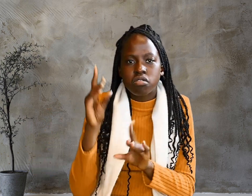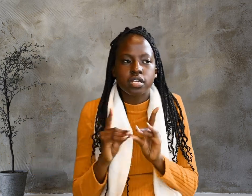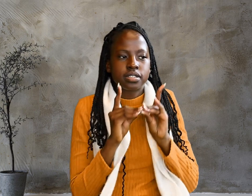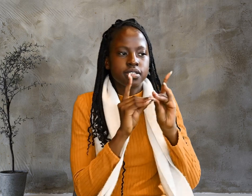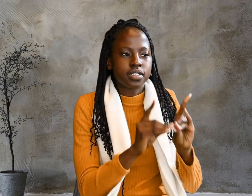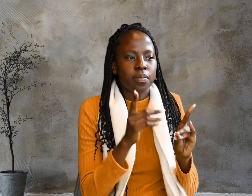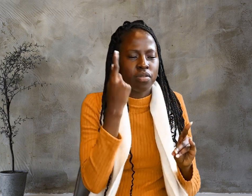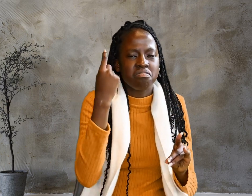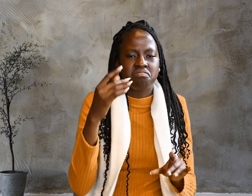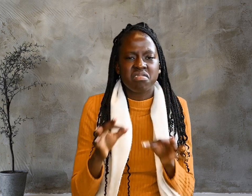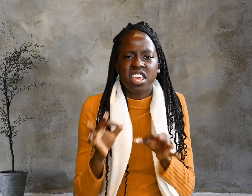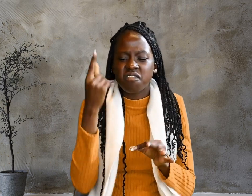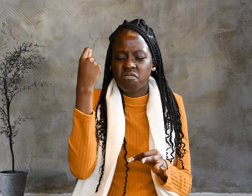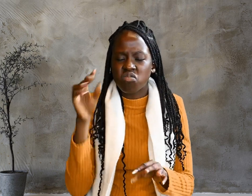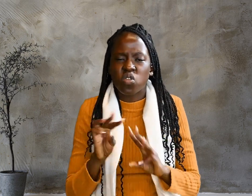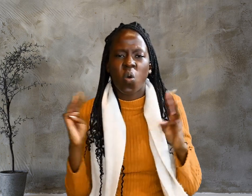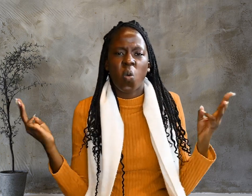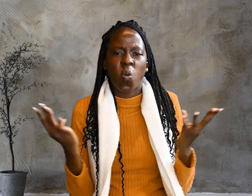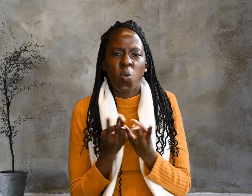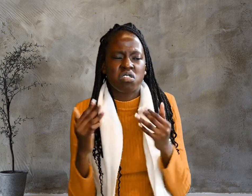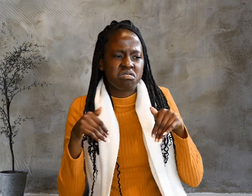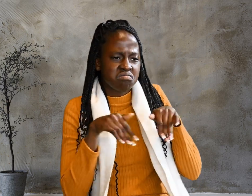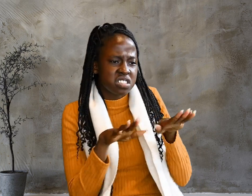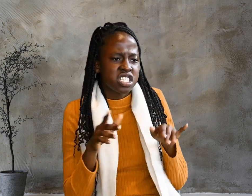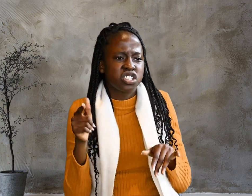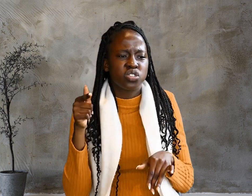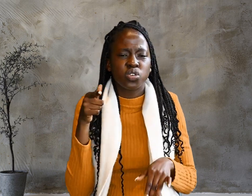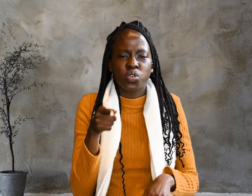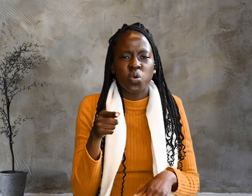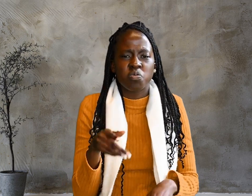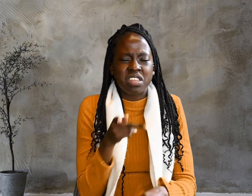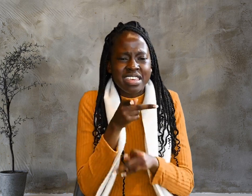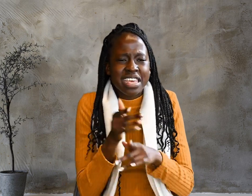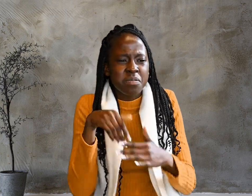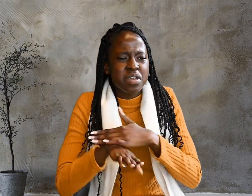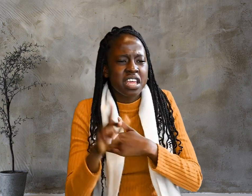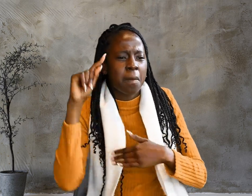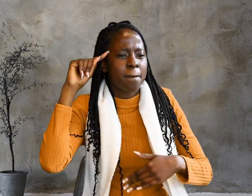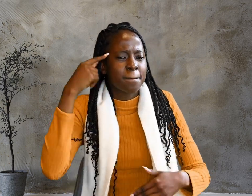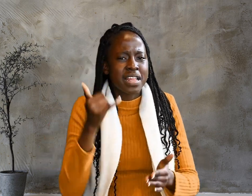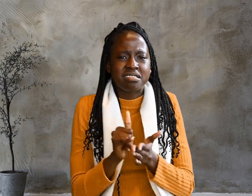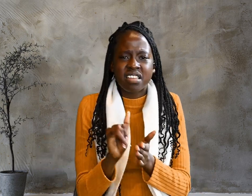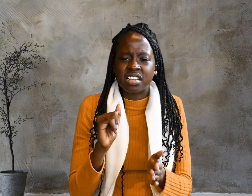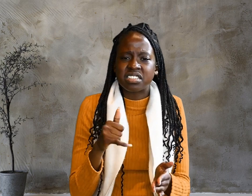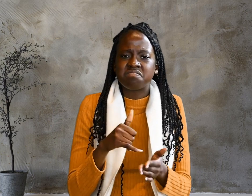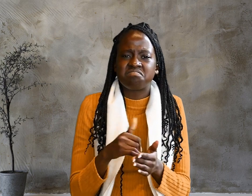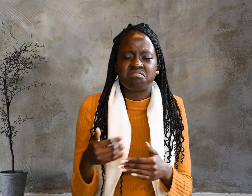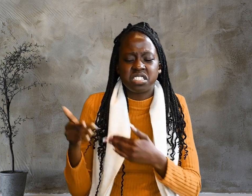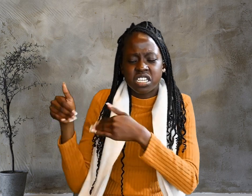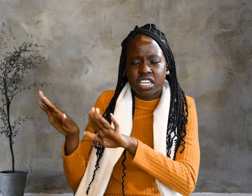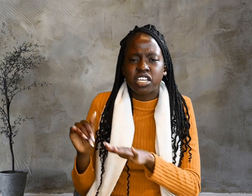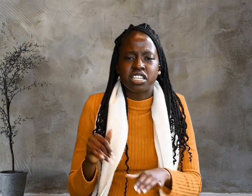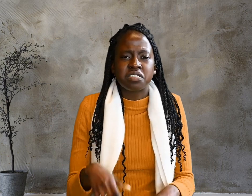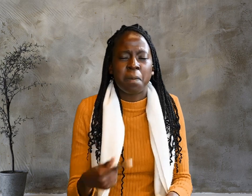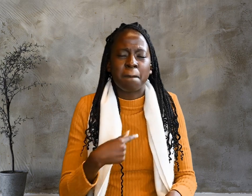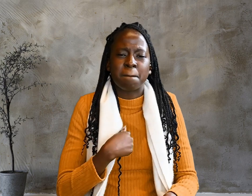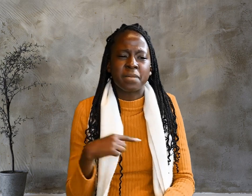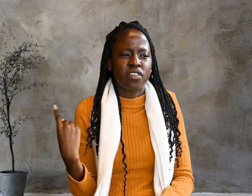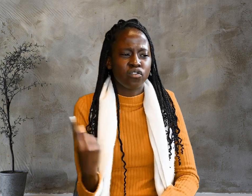If the world hates you, keep in mind that it hated me first. If you belonged to the world,